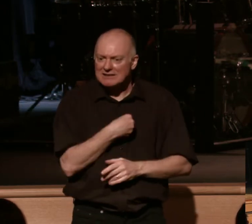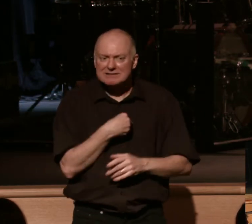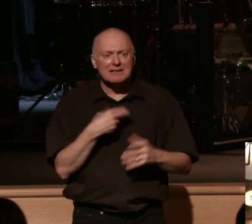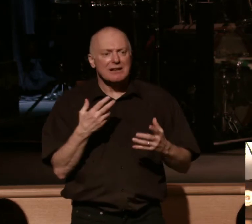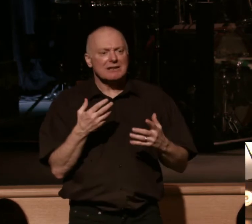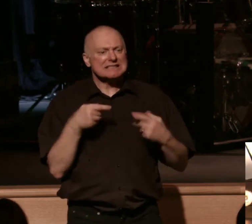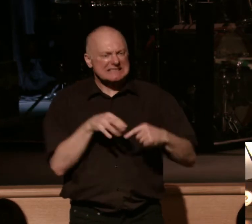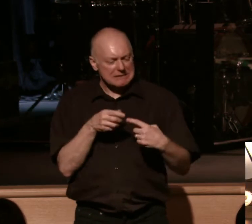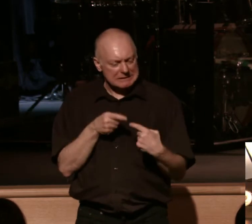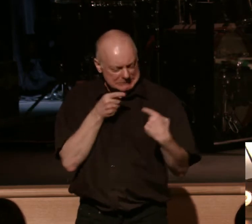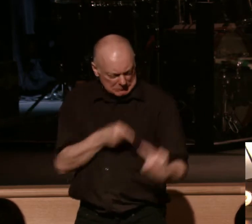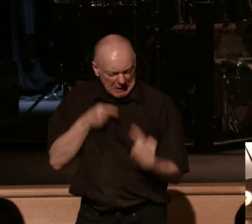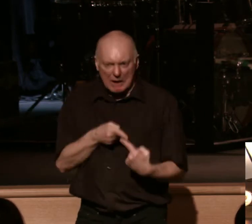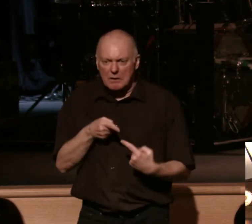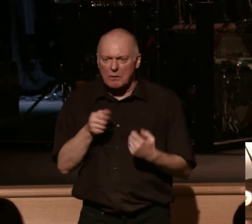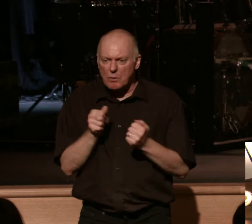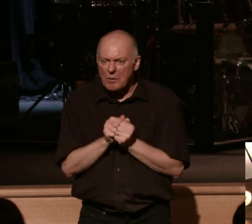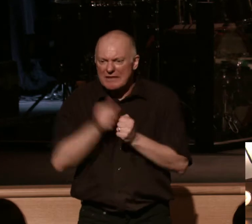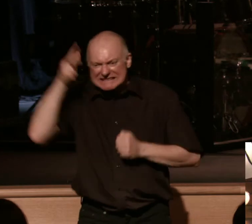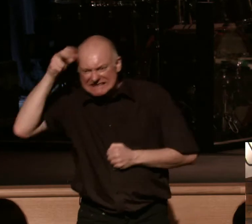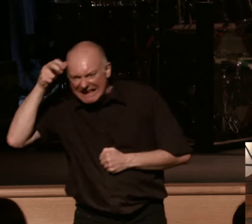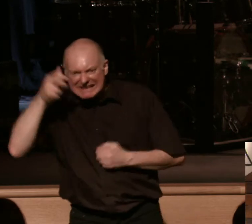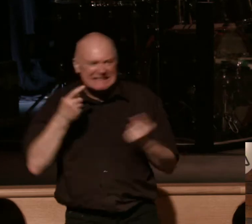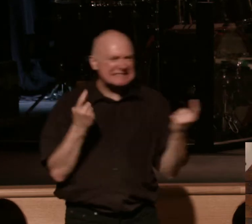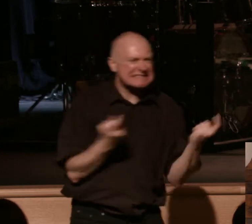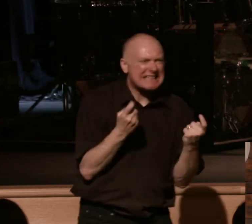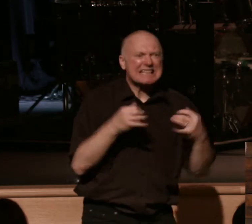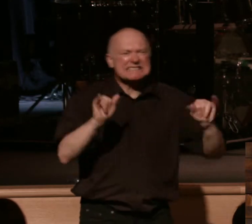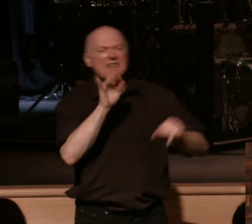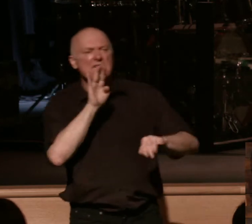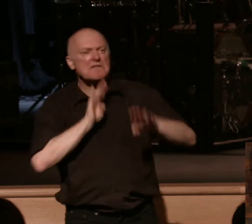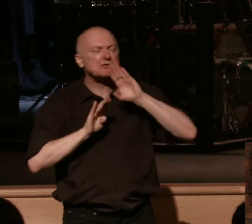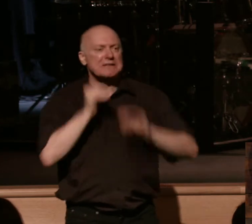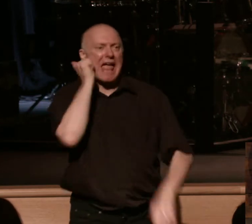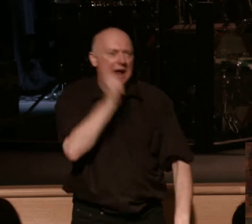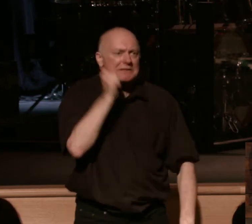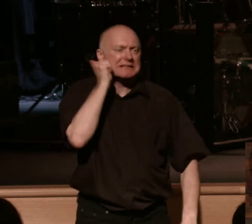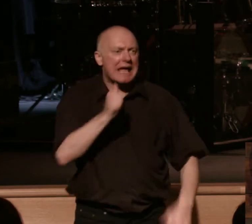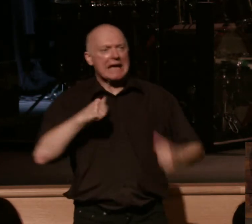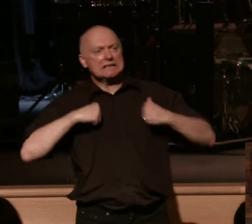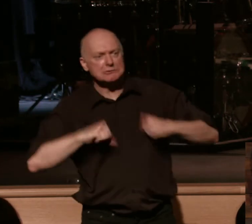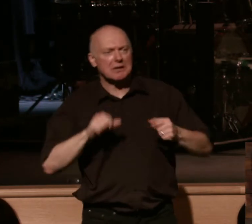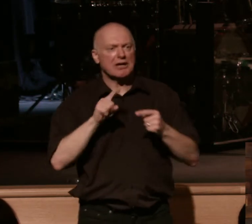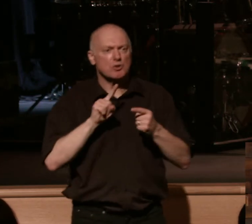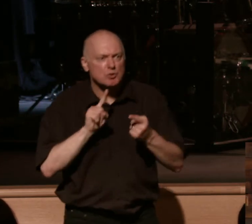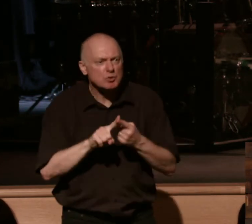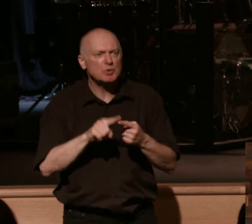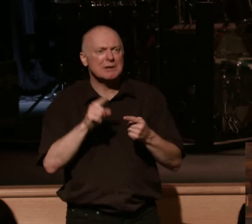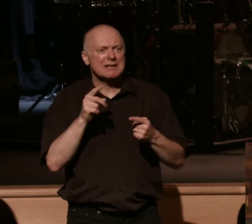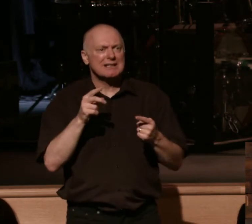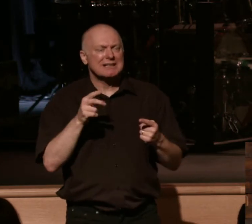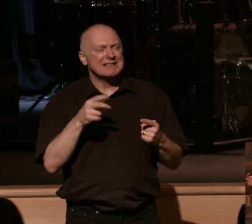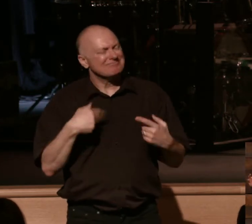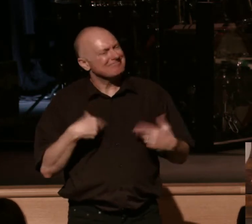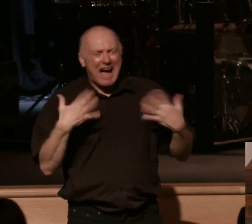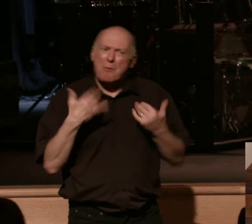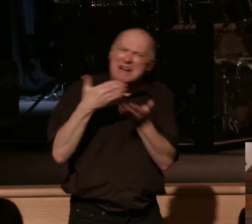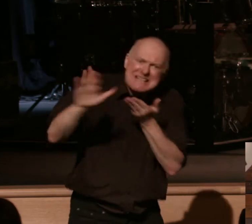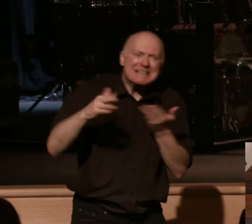the battle against the enemy called Satan. There's still the frustration of day to day trying to see the sin gone and the fruit of